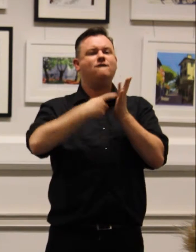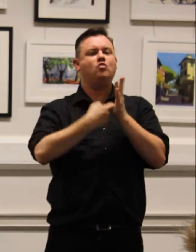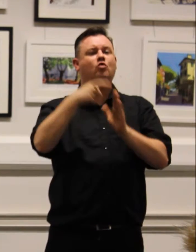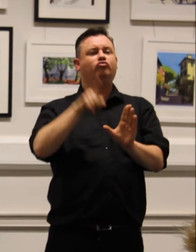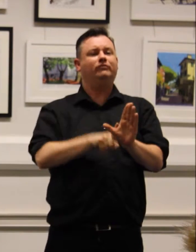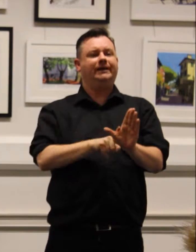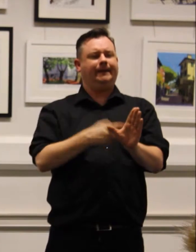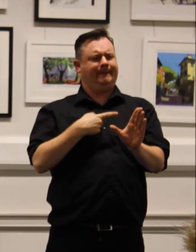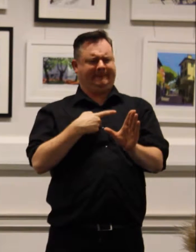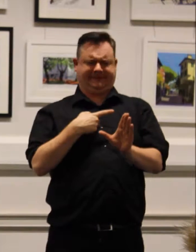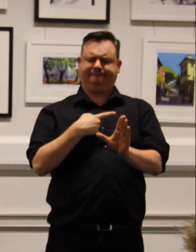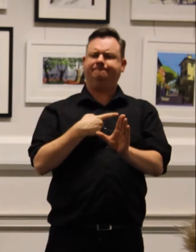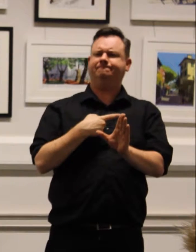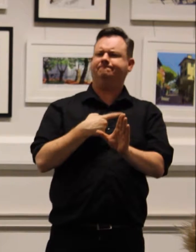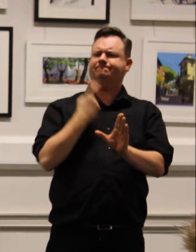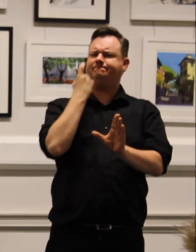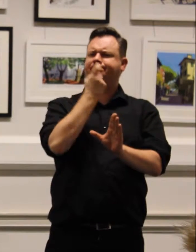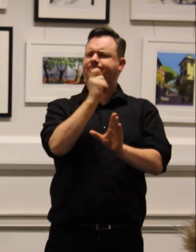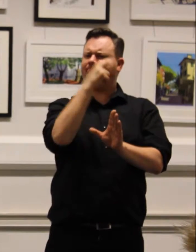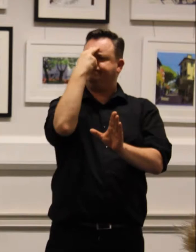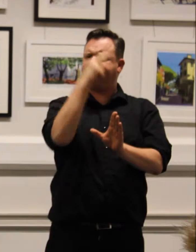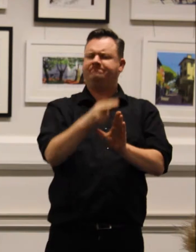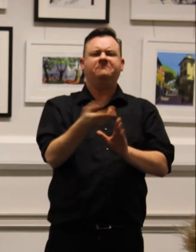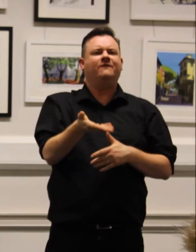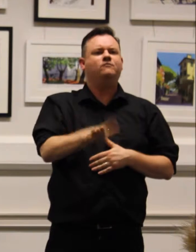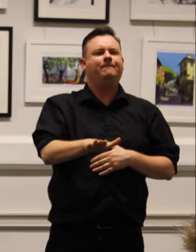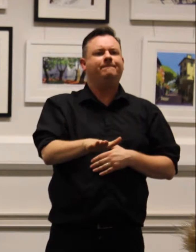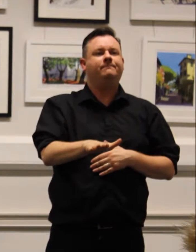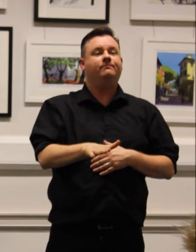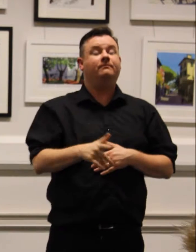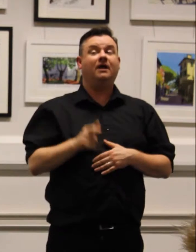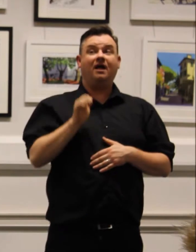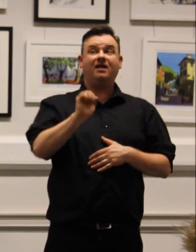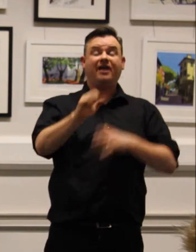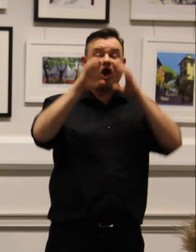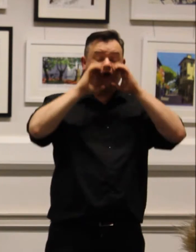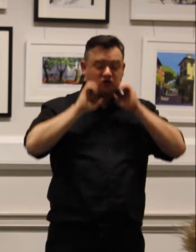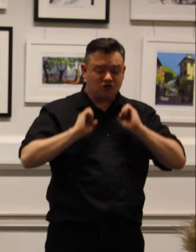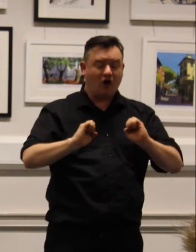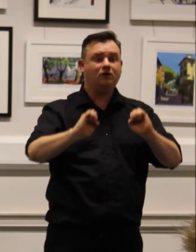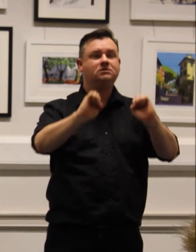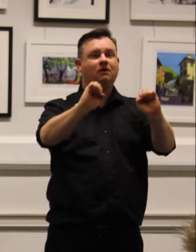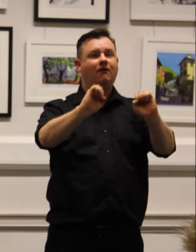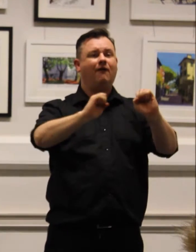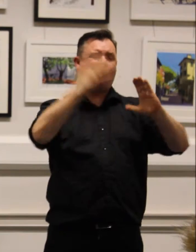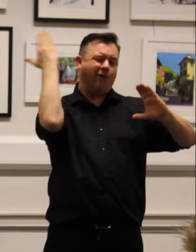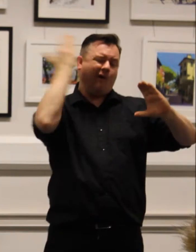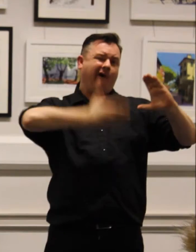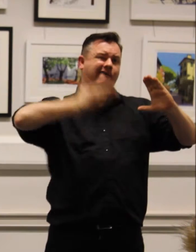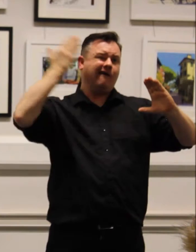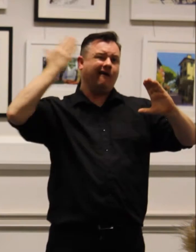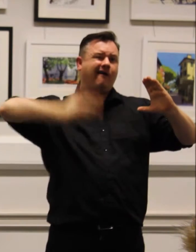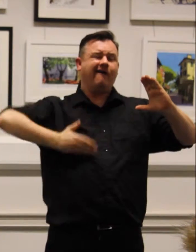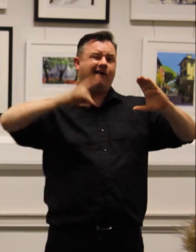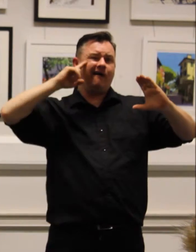name. To get their tusks, they take it all. The eyes, the face.